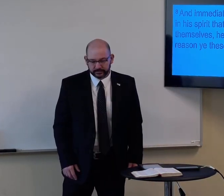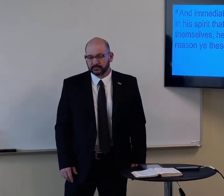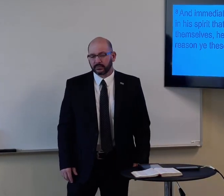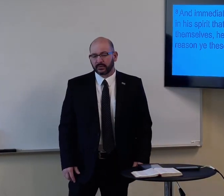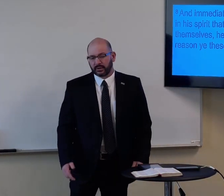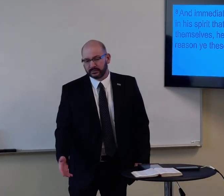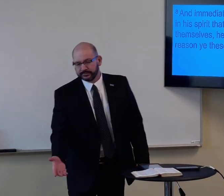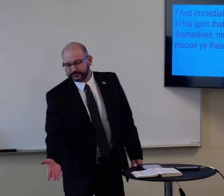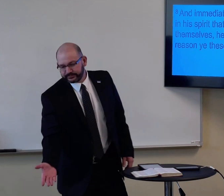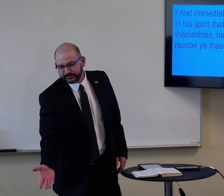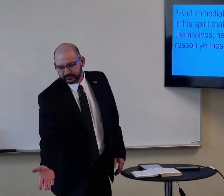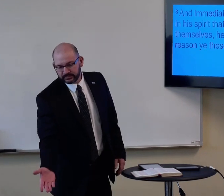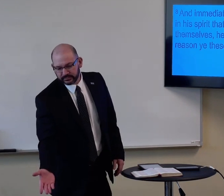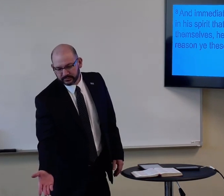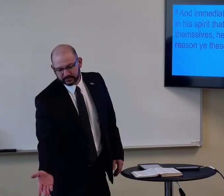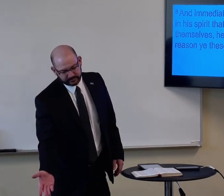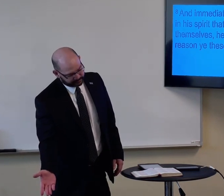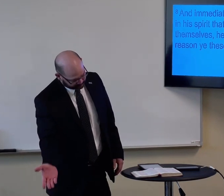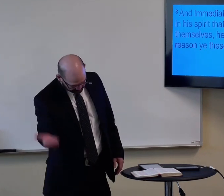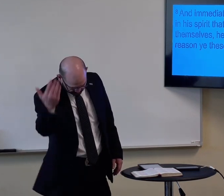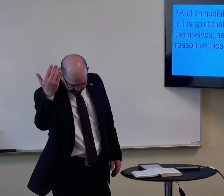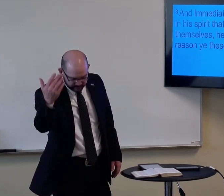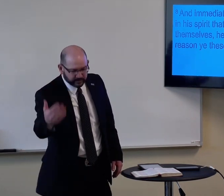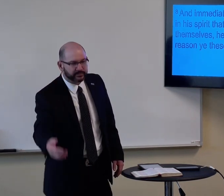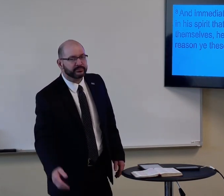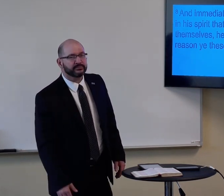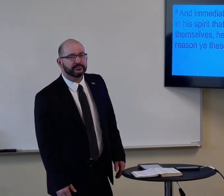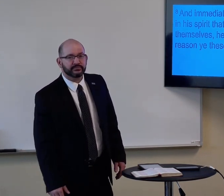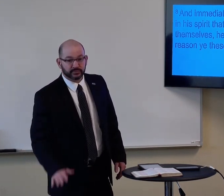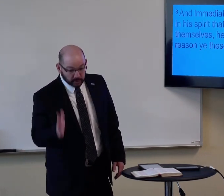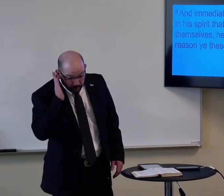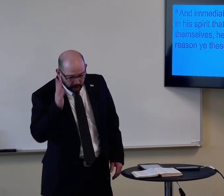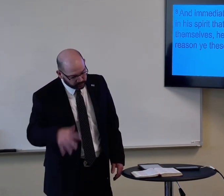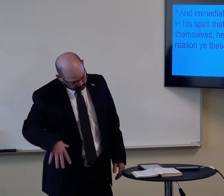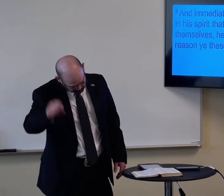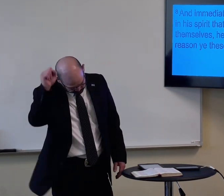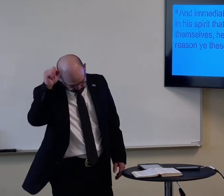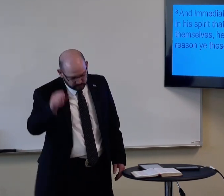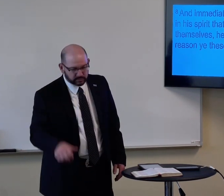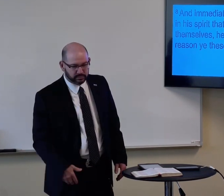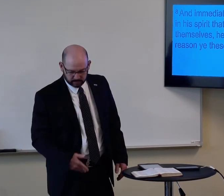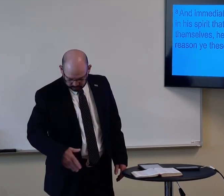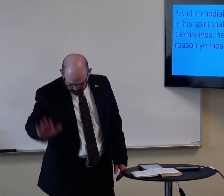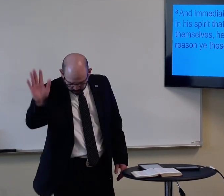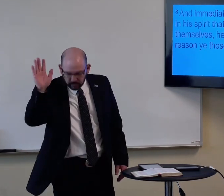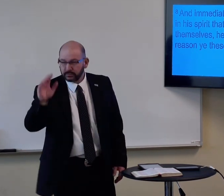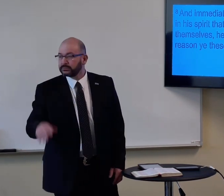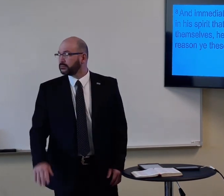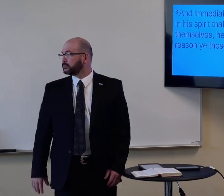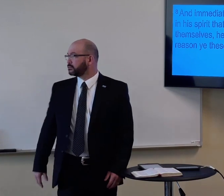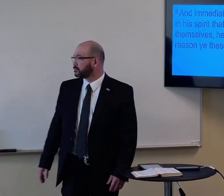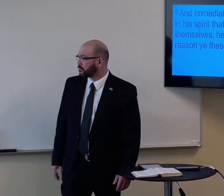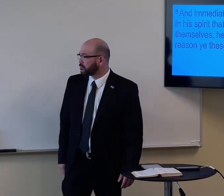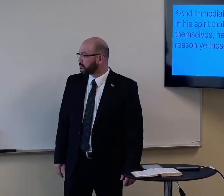you know, they didn't answer, Jesus said, um, to the man, says, rise up, take thy bed, walk, go thy way.